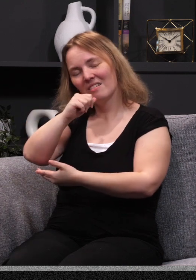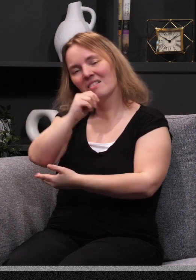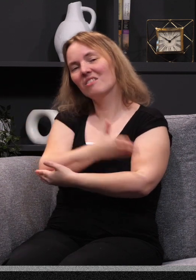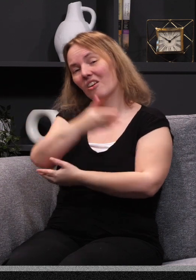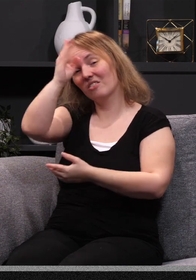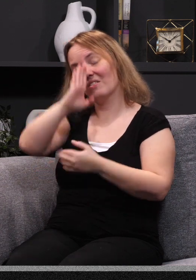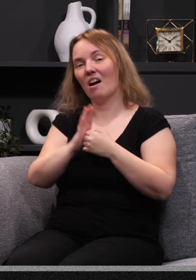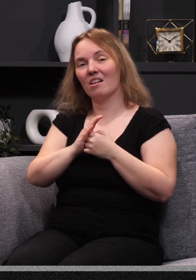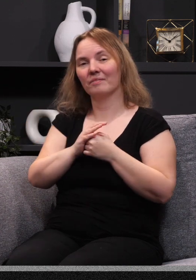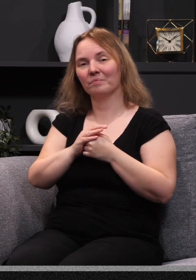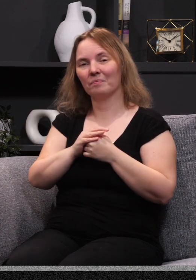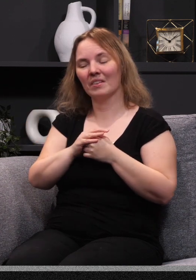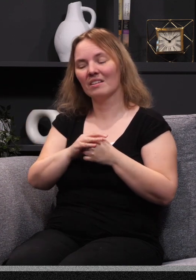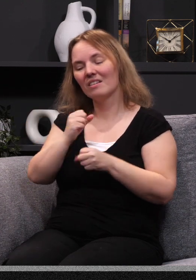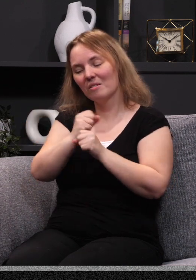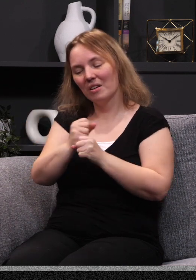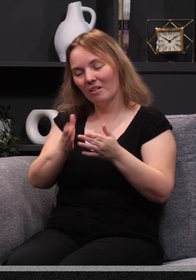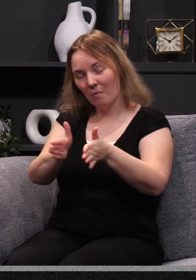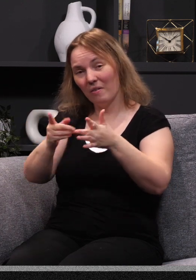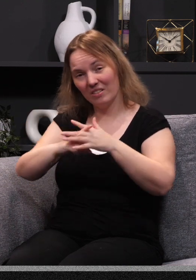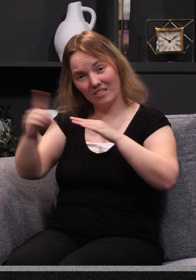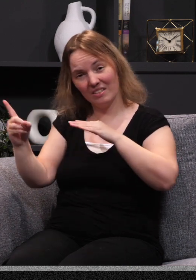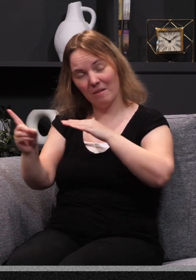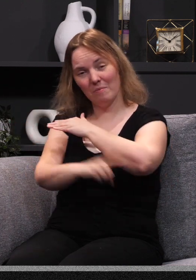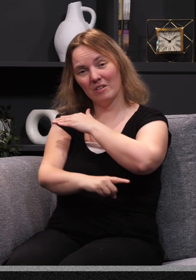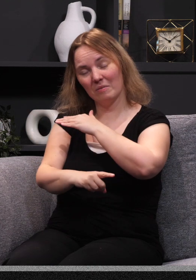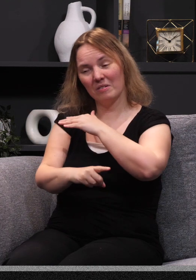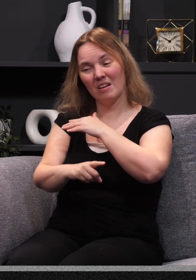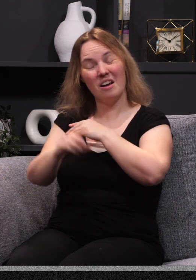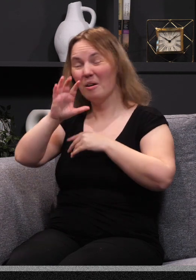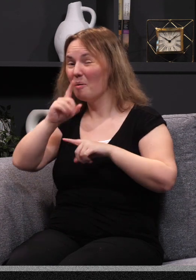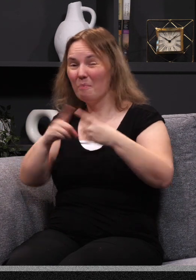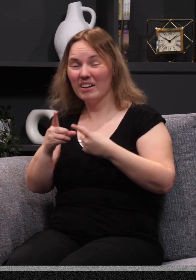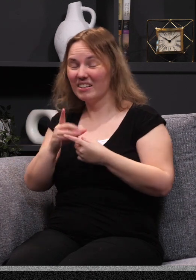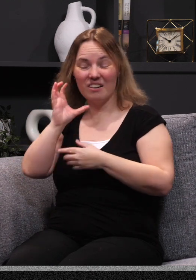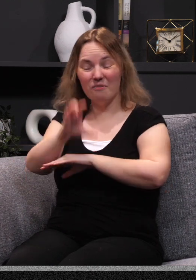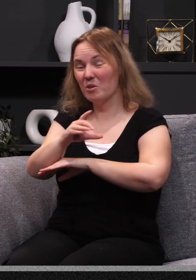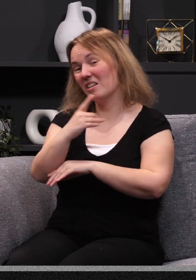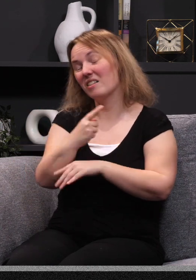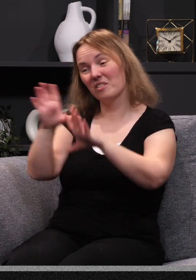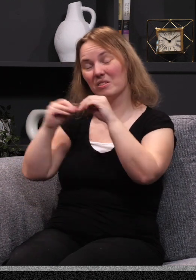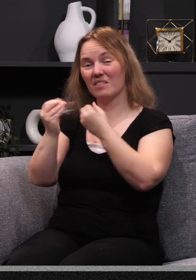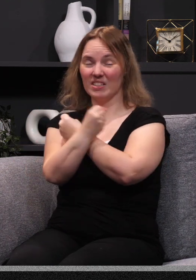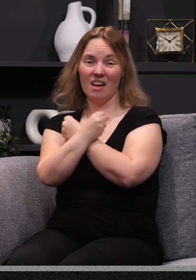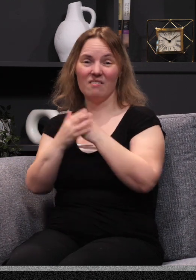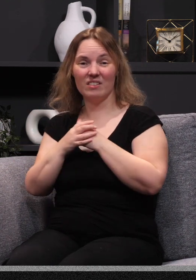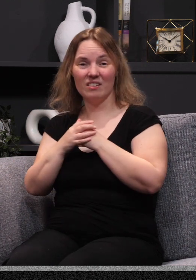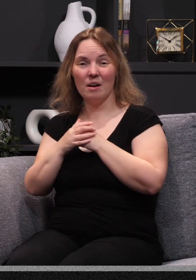And so in his love, made a way for us to escape the punishment, but he will not force us to receive his love. But we need to understand,